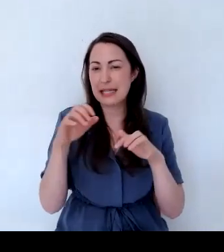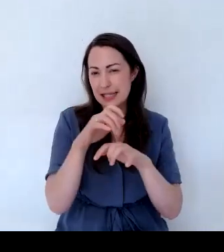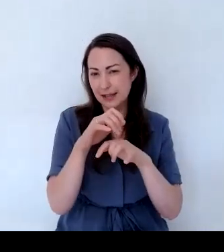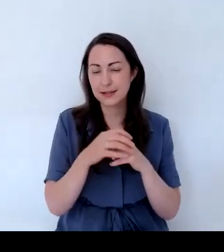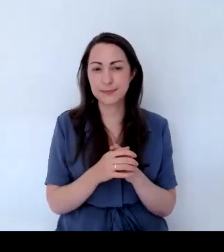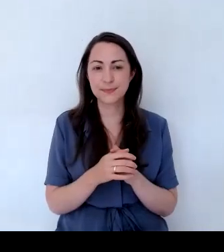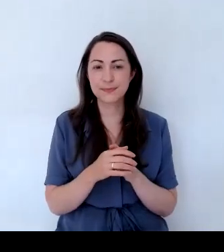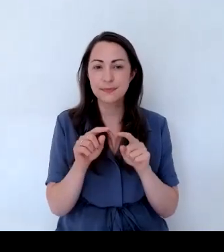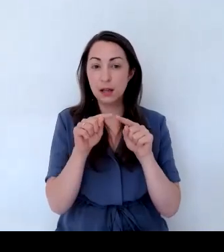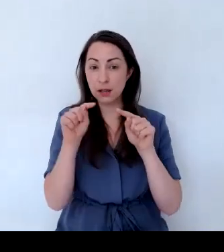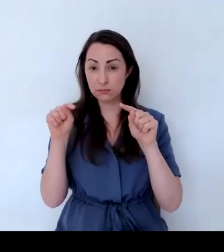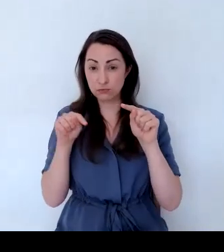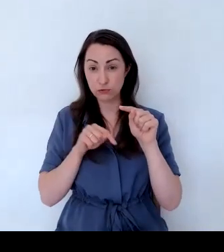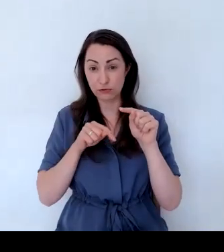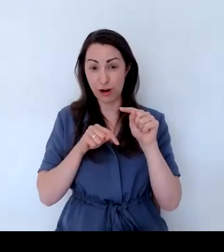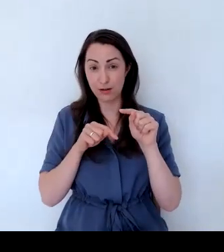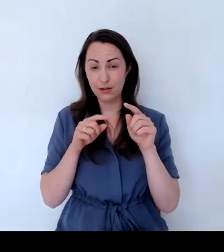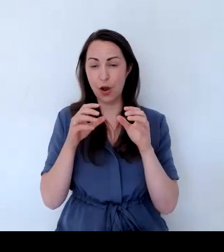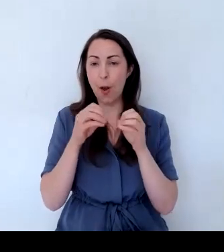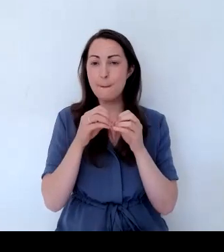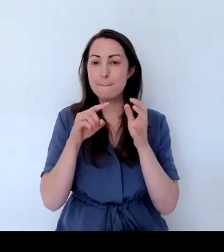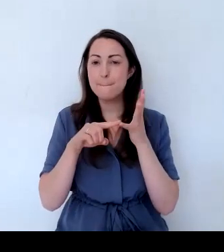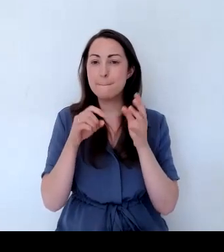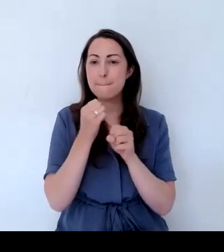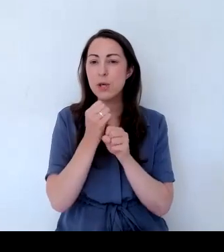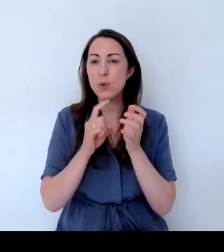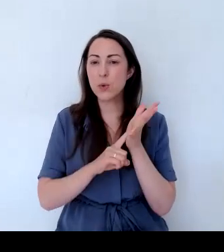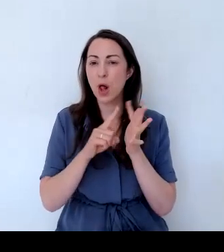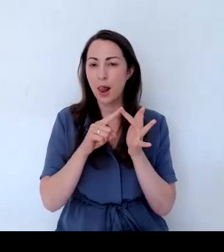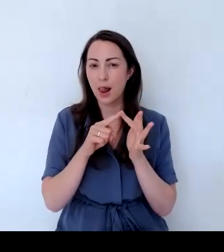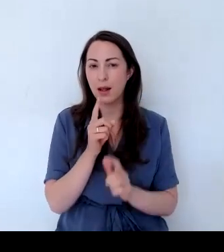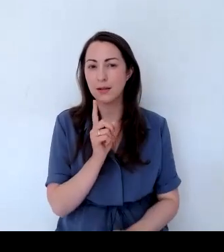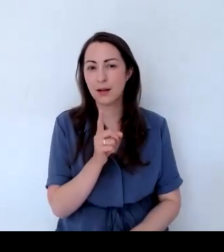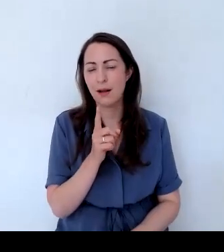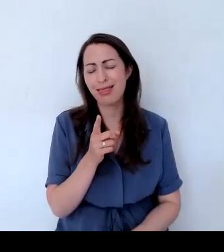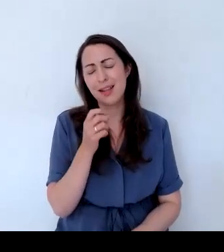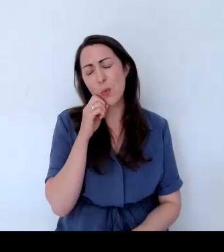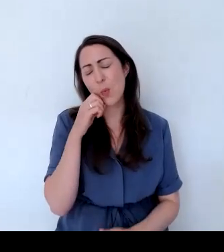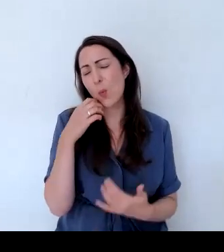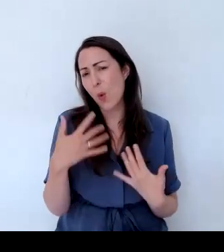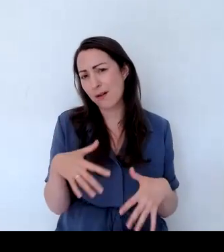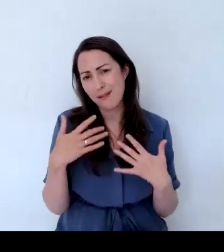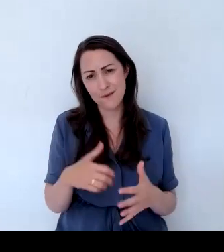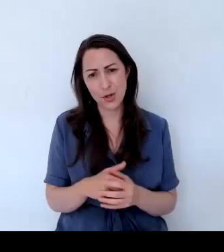we have bugle. Now bugle is wonderful. It's absolutely marvellous. It's